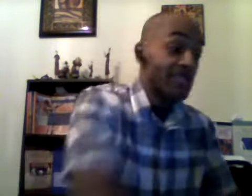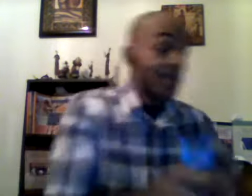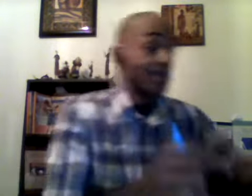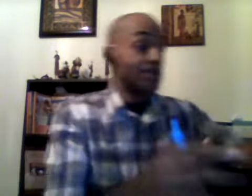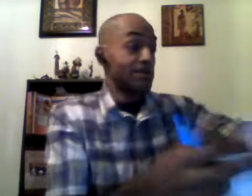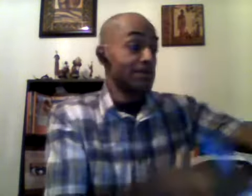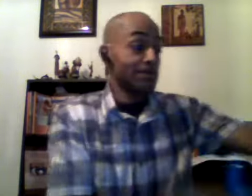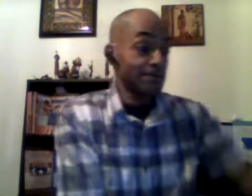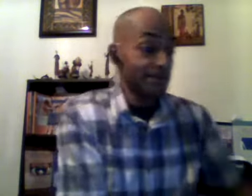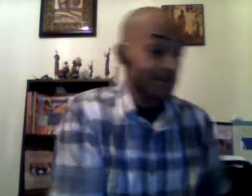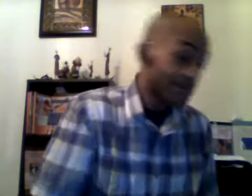takes